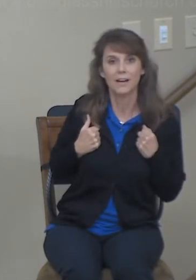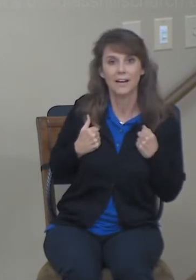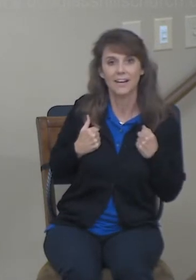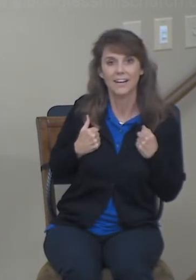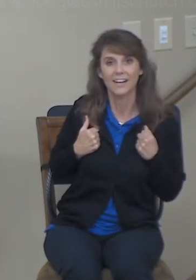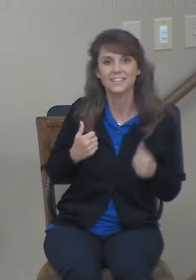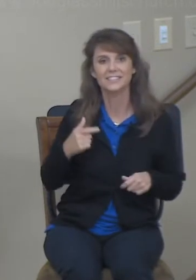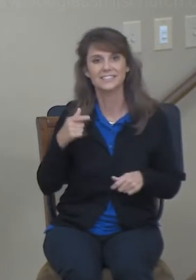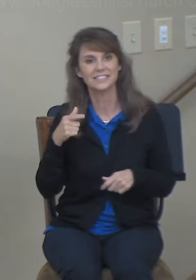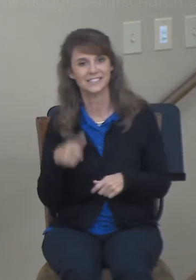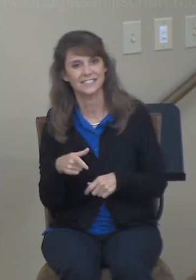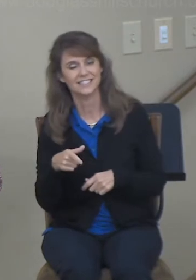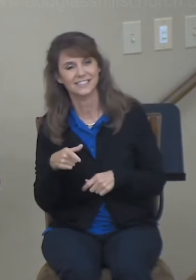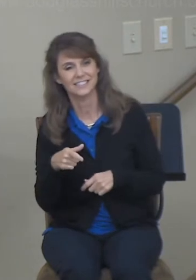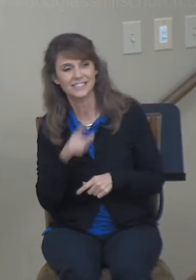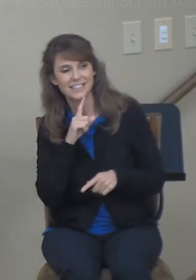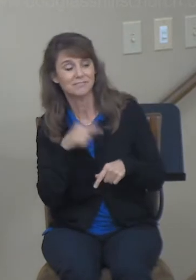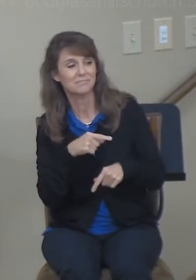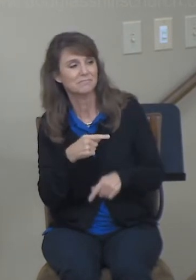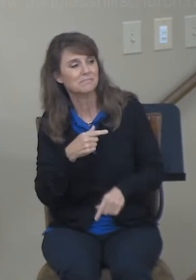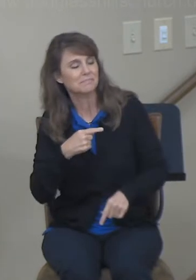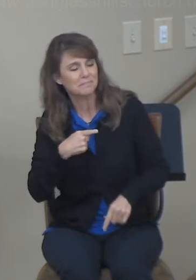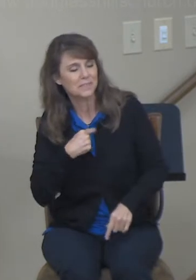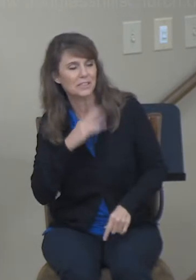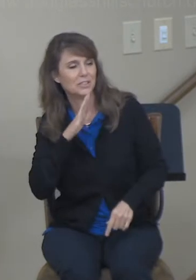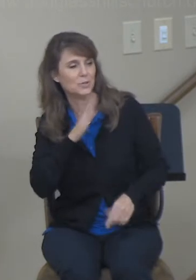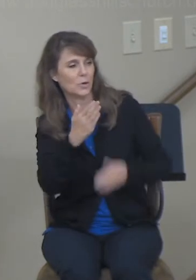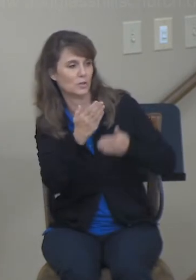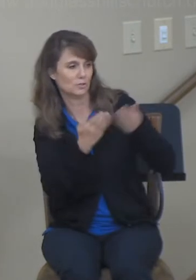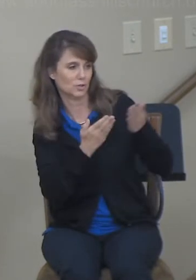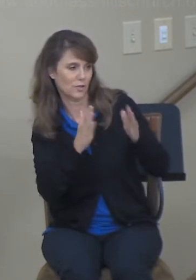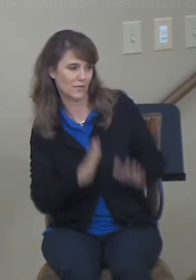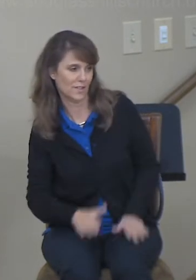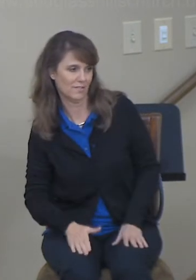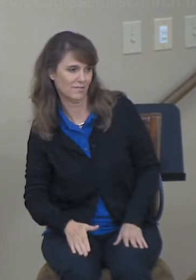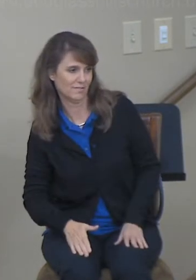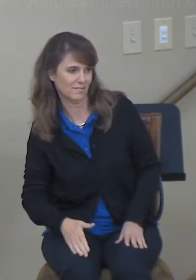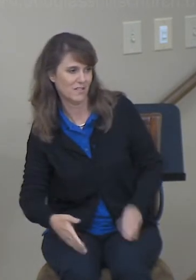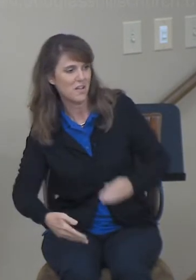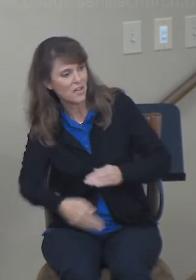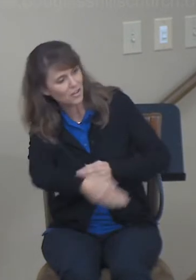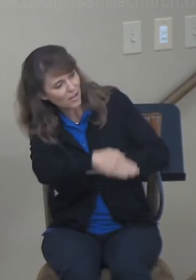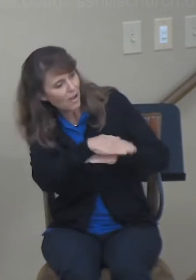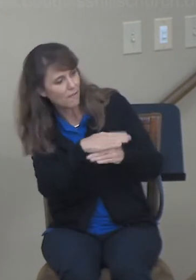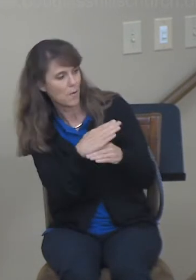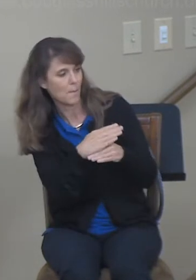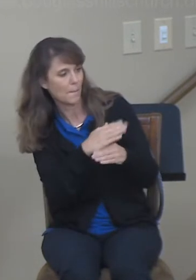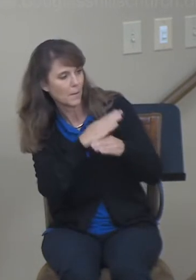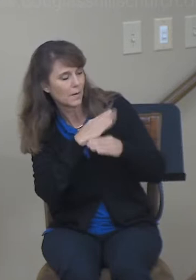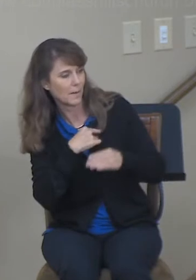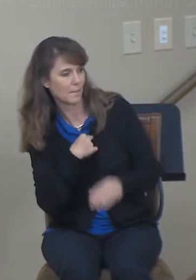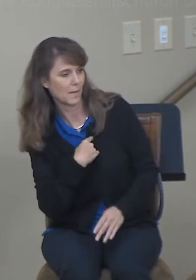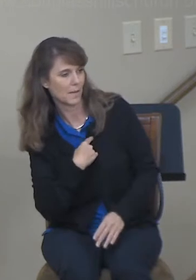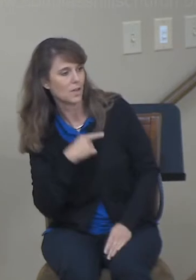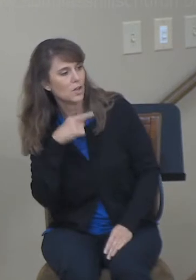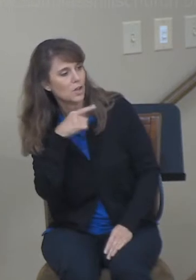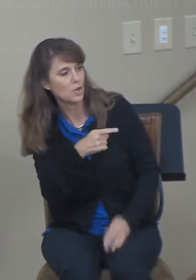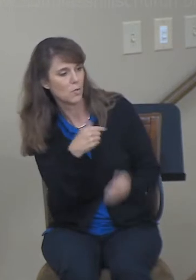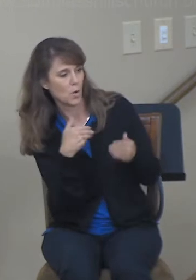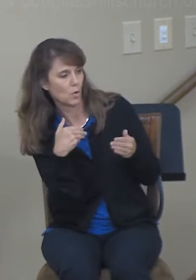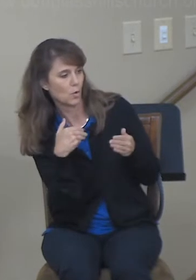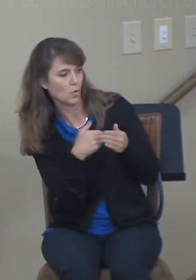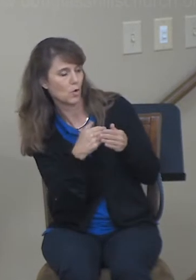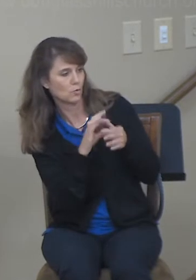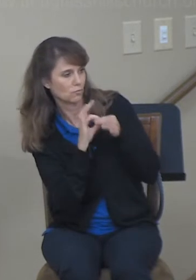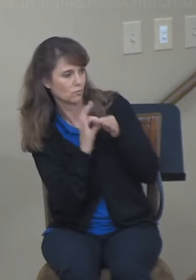And he says, Ruth answers, says, am your maid. Spread your covering over your maid, for you are a close relative.